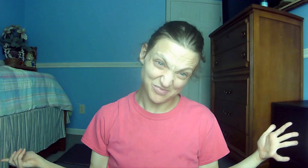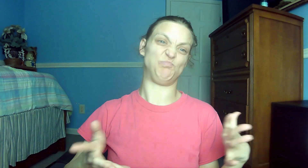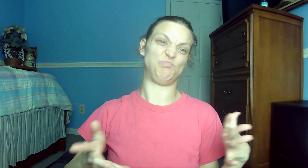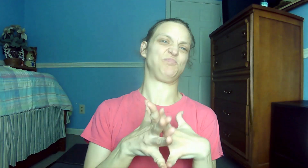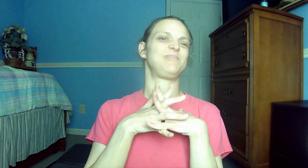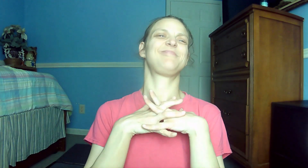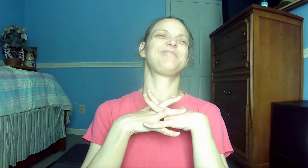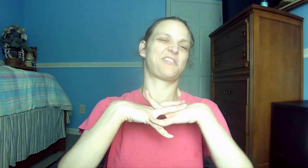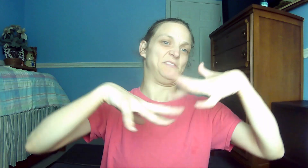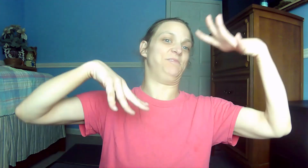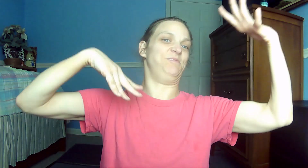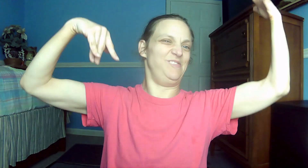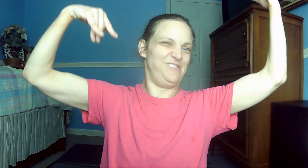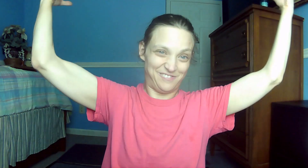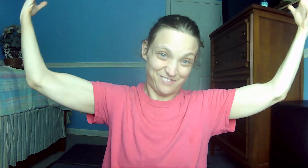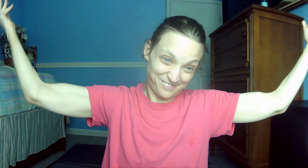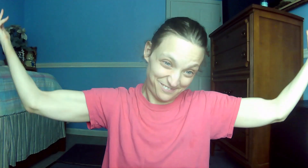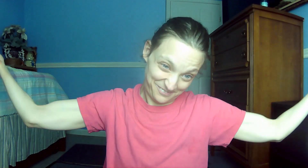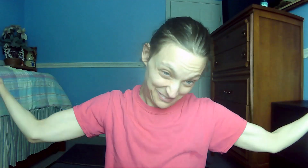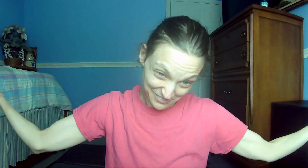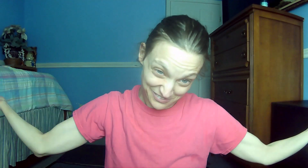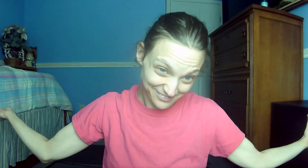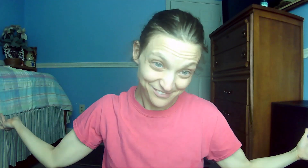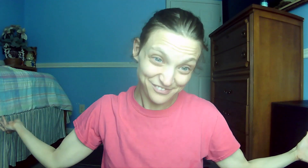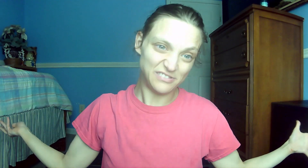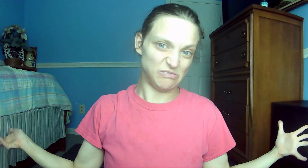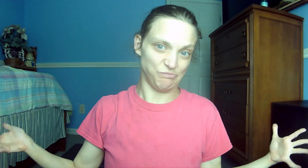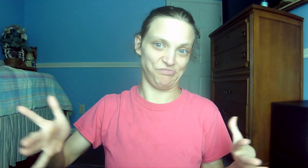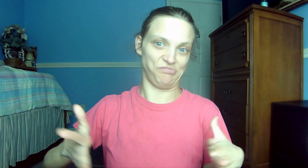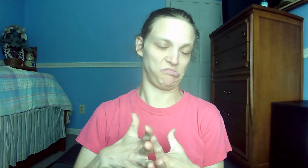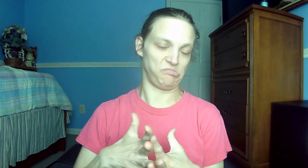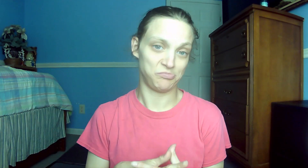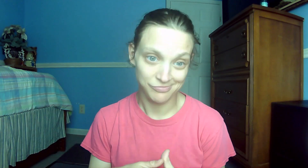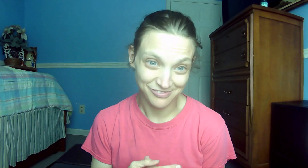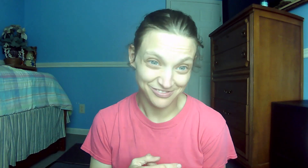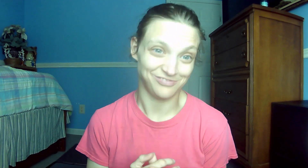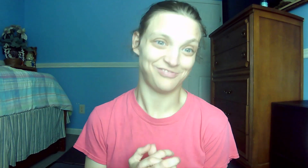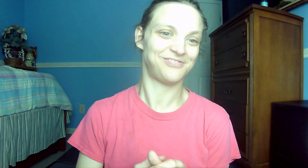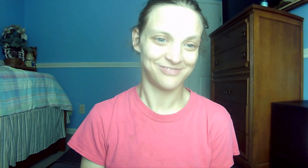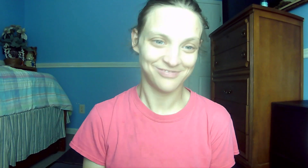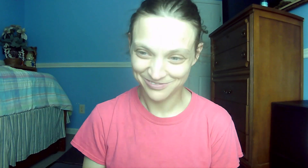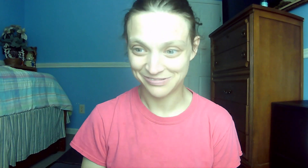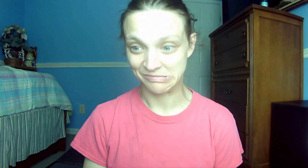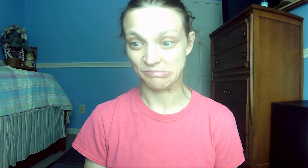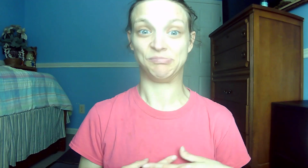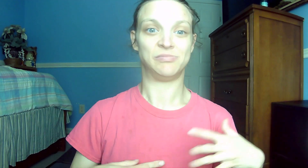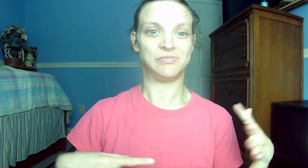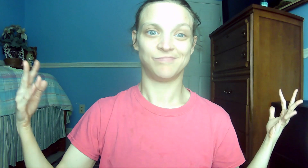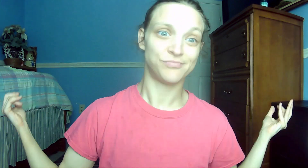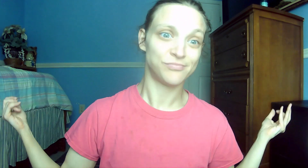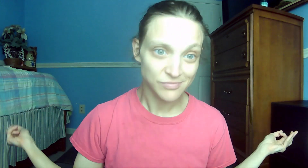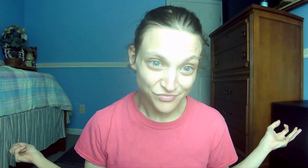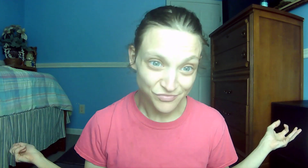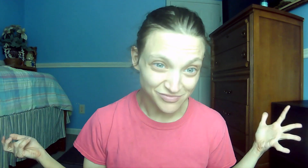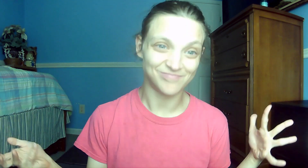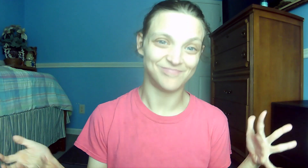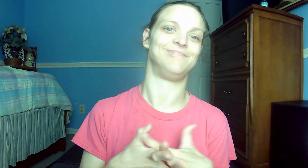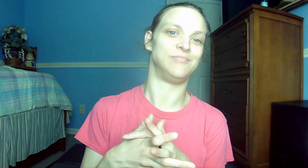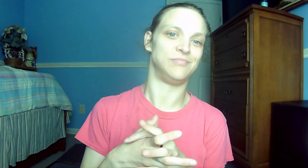him Emmanuel. 45. Romans 8.1 Therefore, there is now no condemnation for those who are in